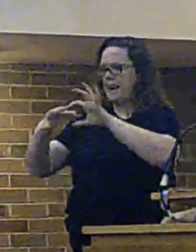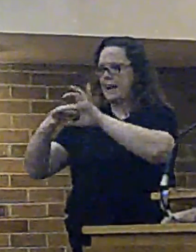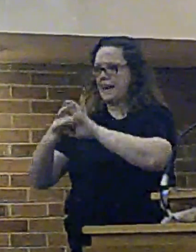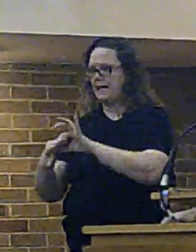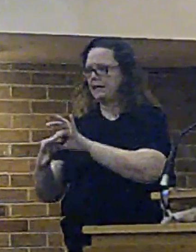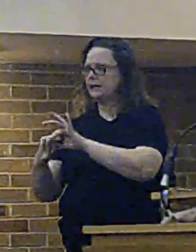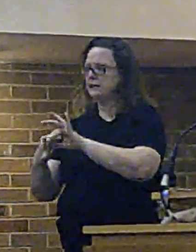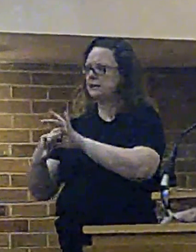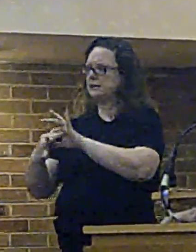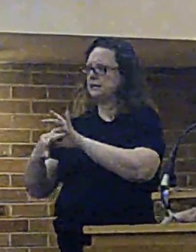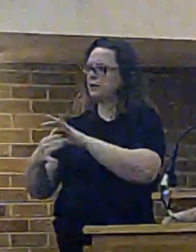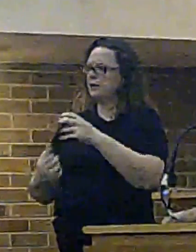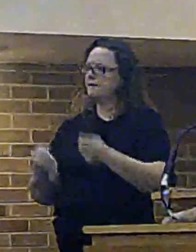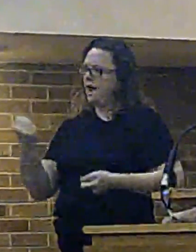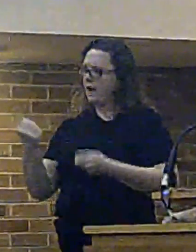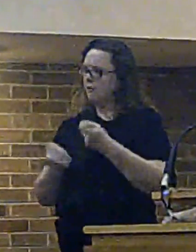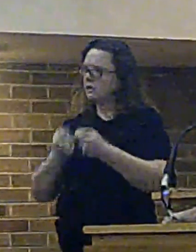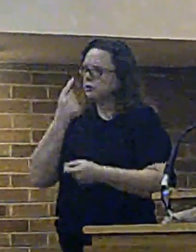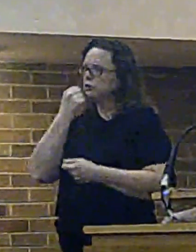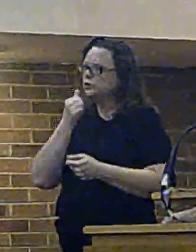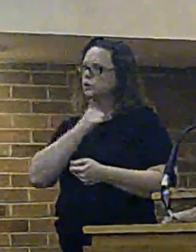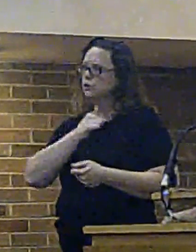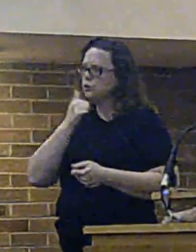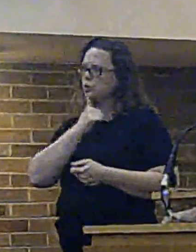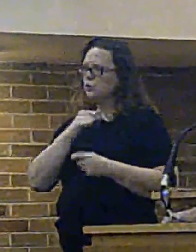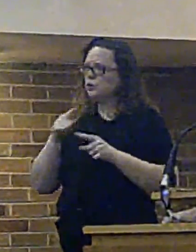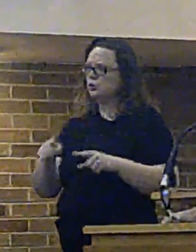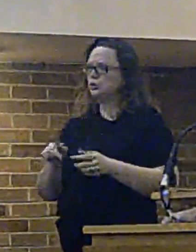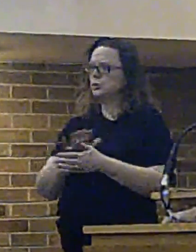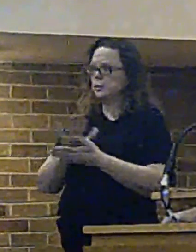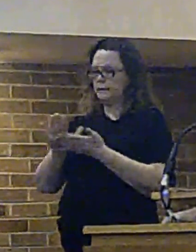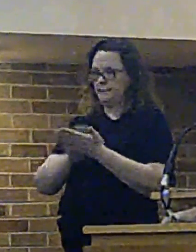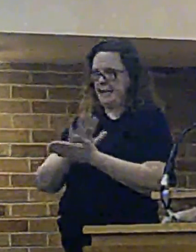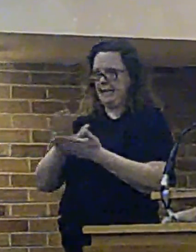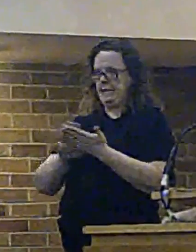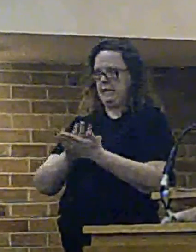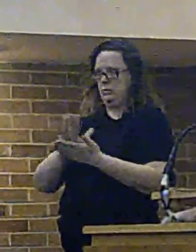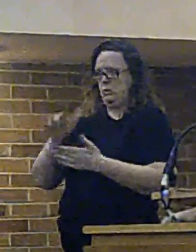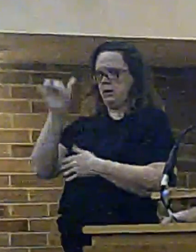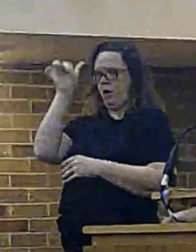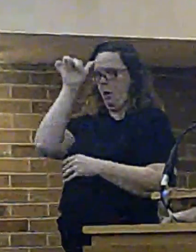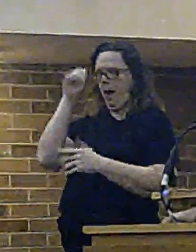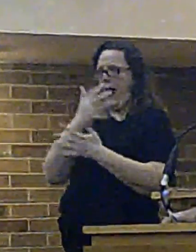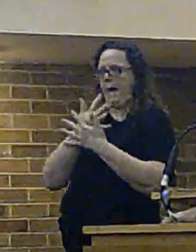is that which ultimately determines the number of fire stations from which we can operate.